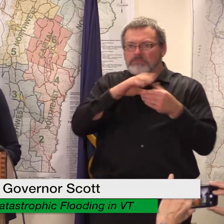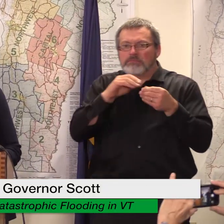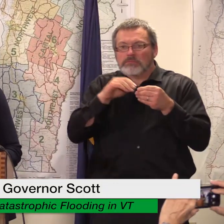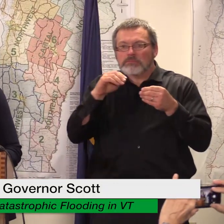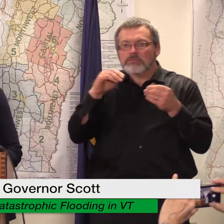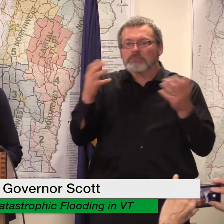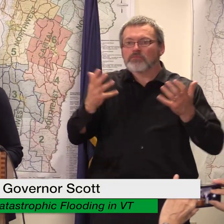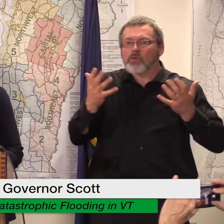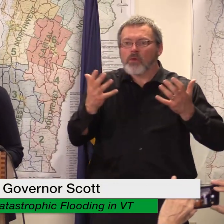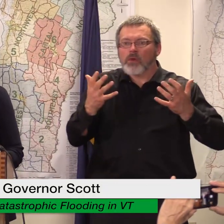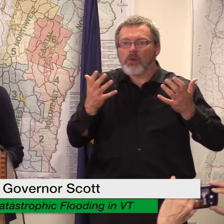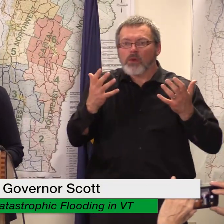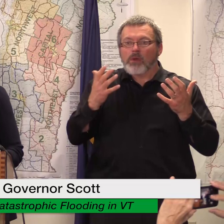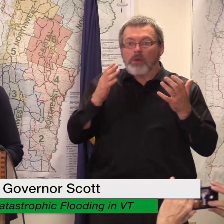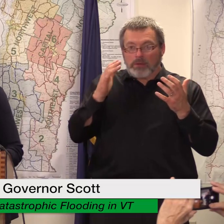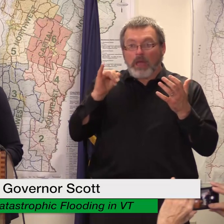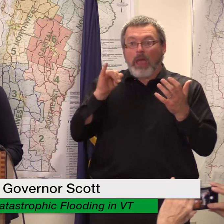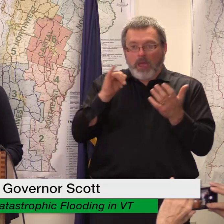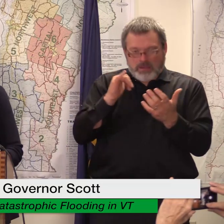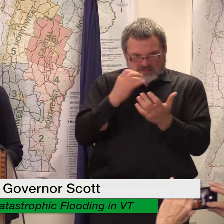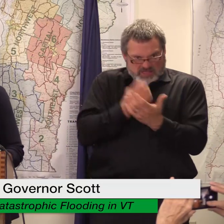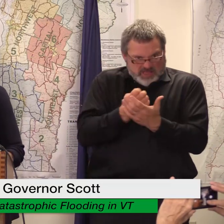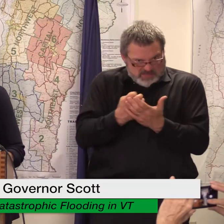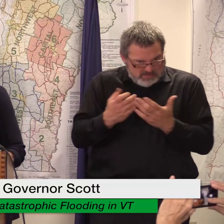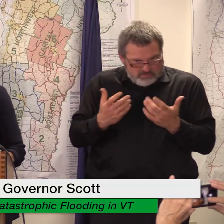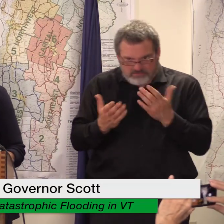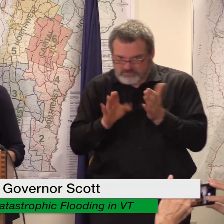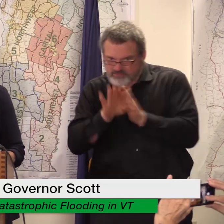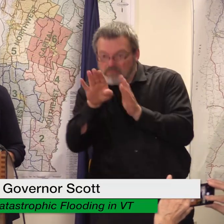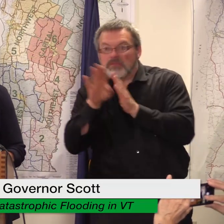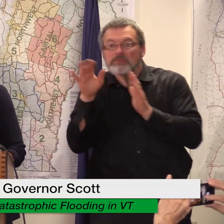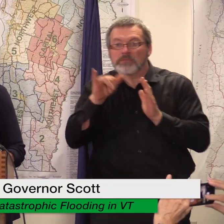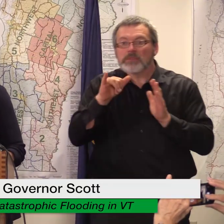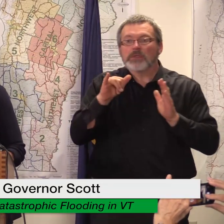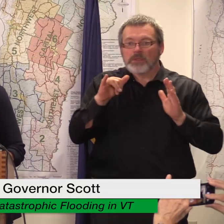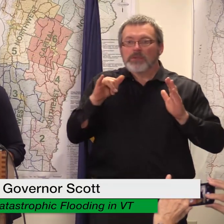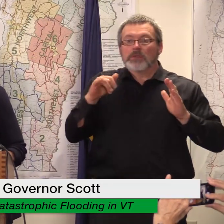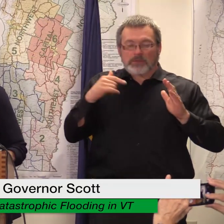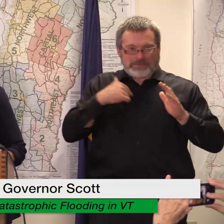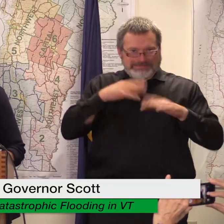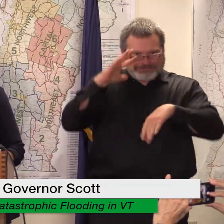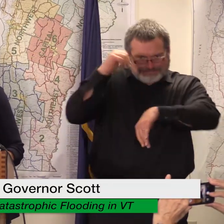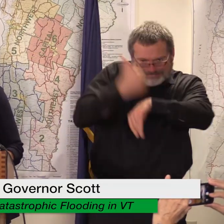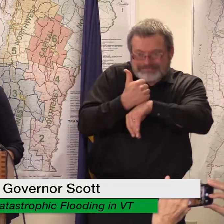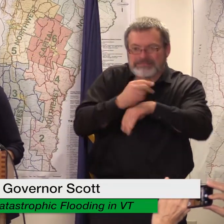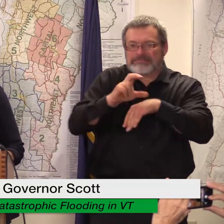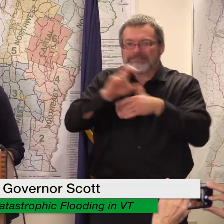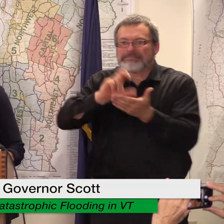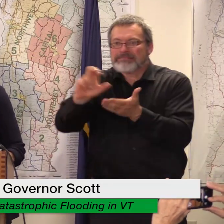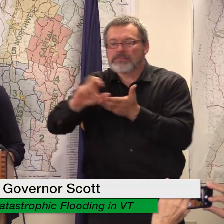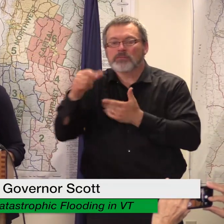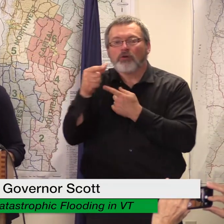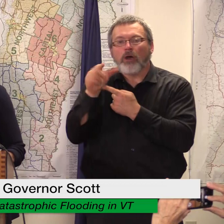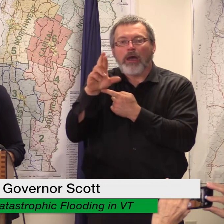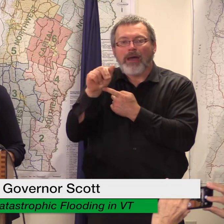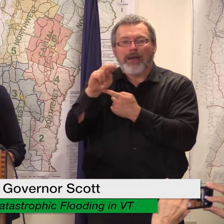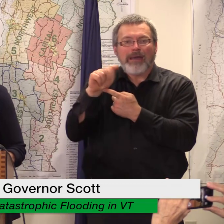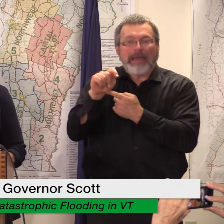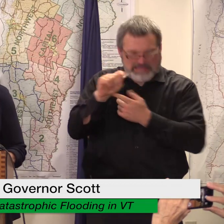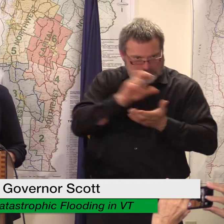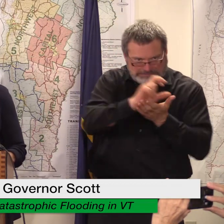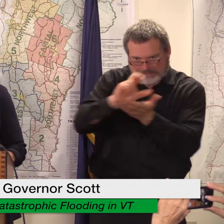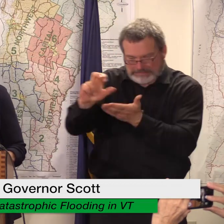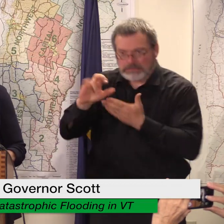hard at work to stand up a business emergency grant program for those impacted by the floods the business emergency gap